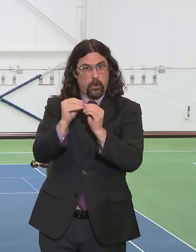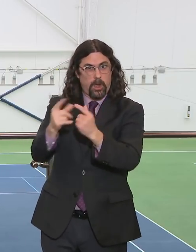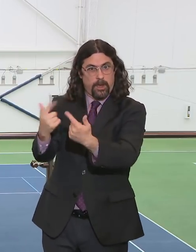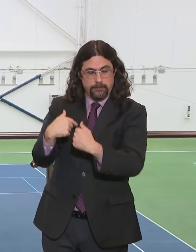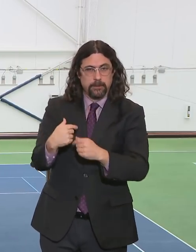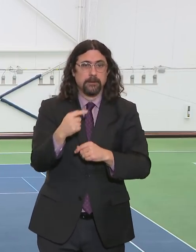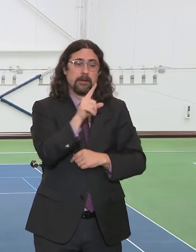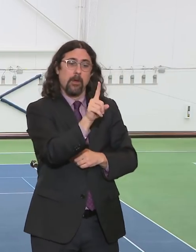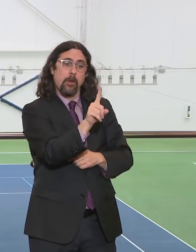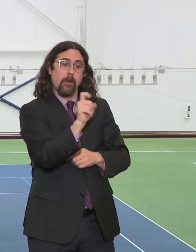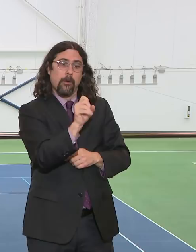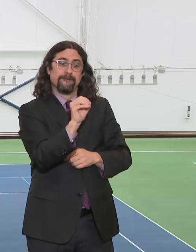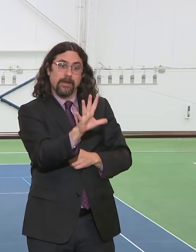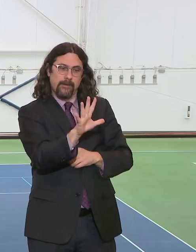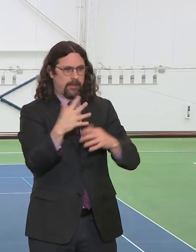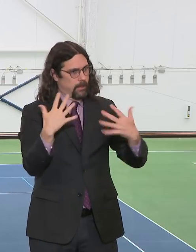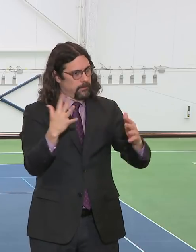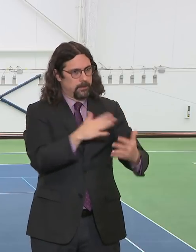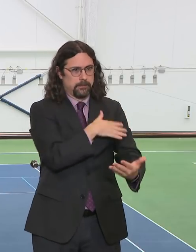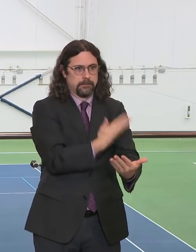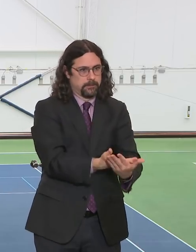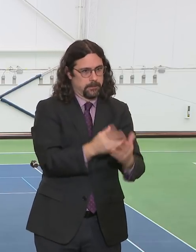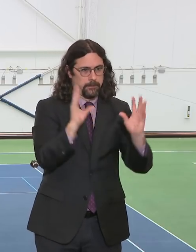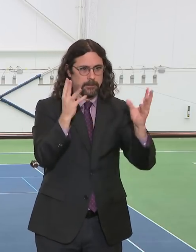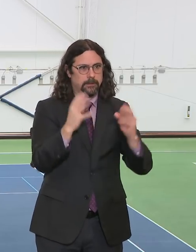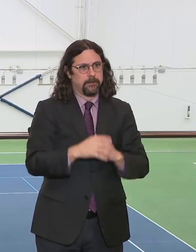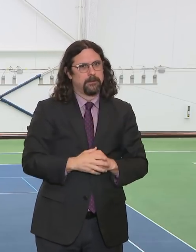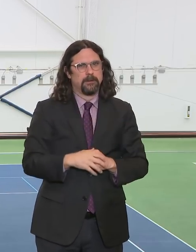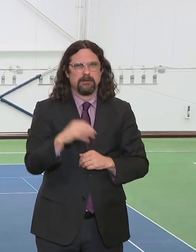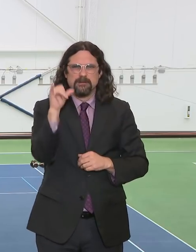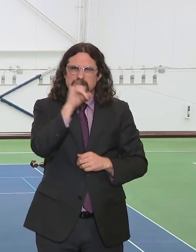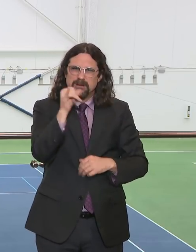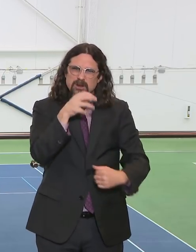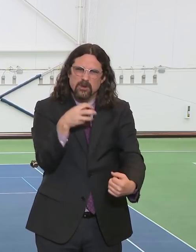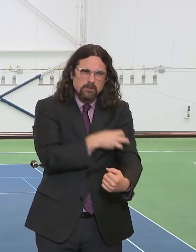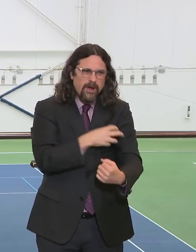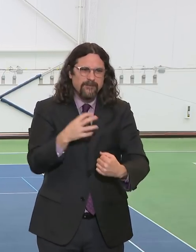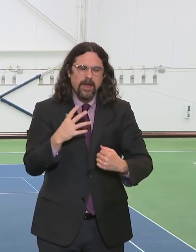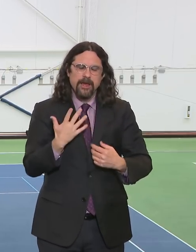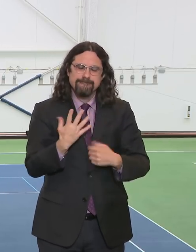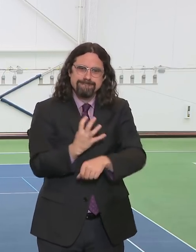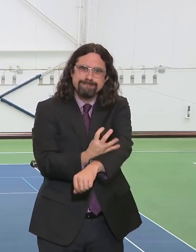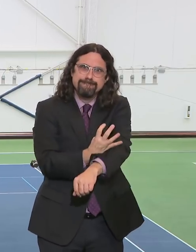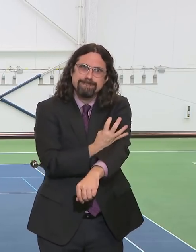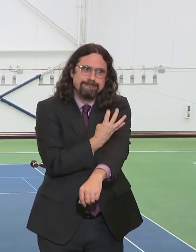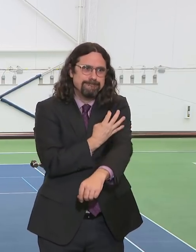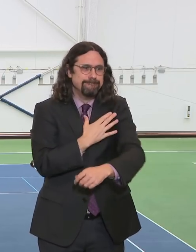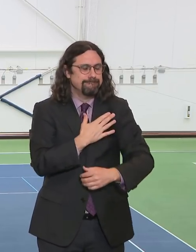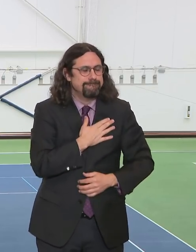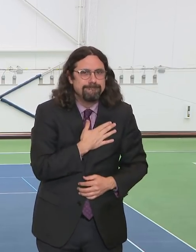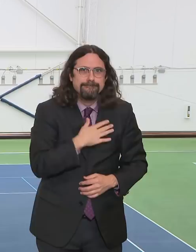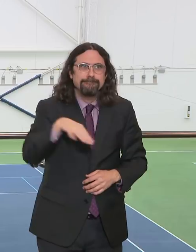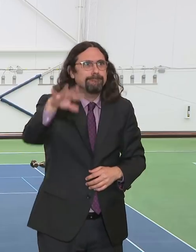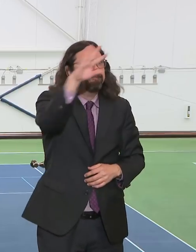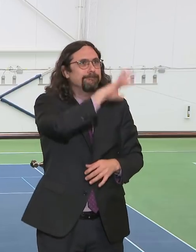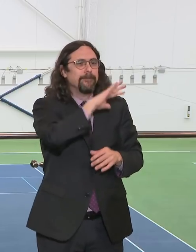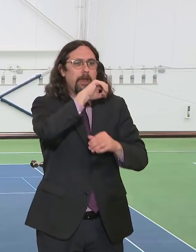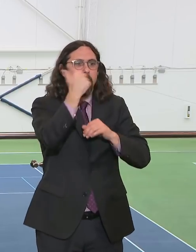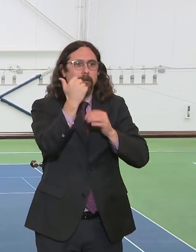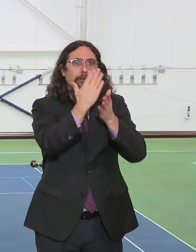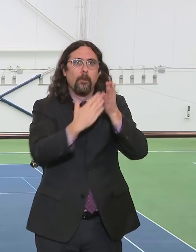much the federal government is getting into gear now, full gear, to help us. We're going to have approximately 500